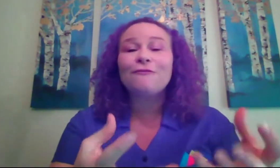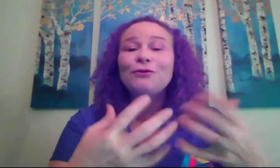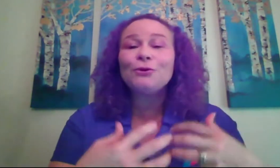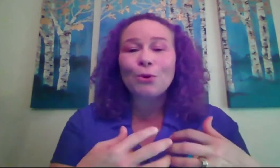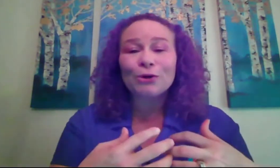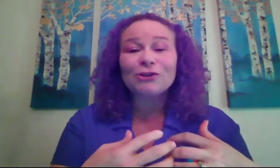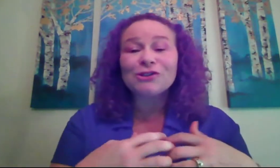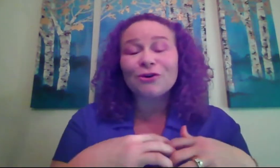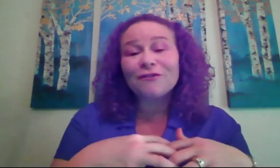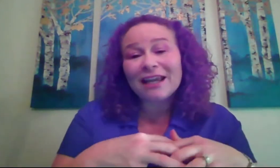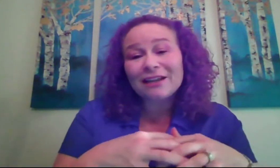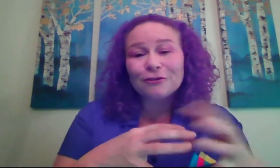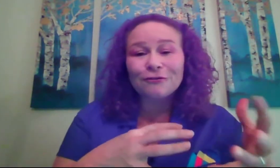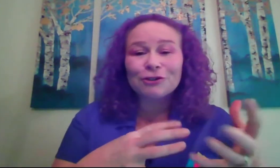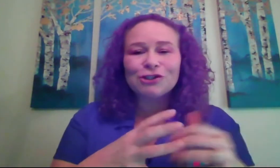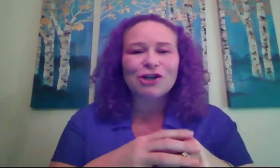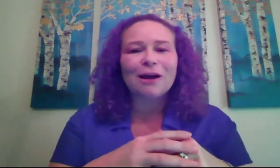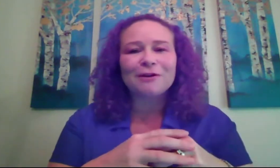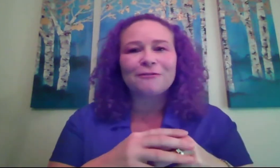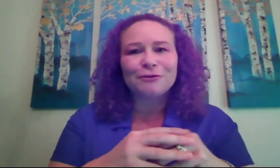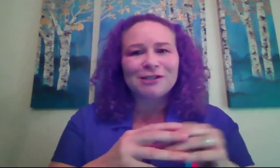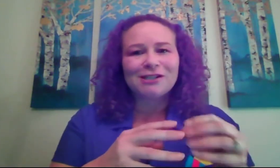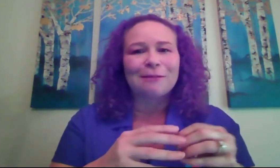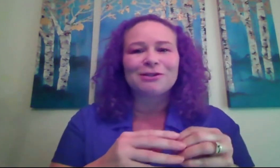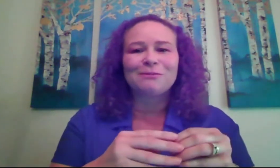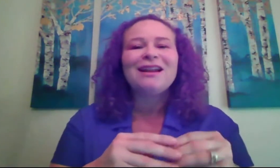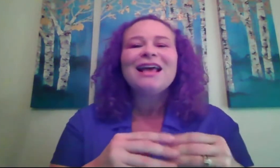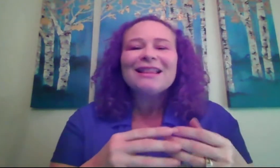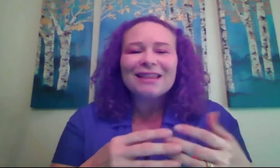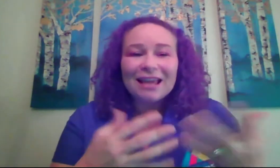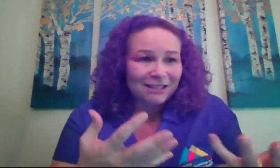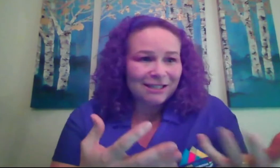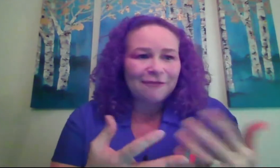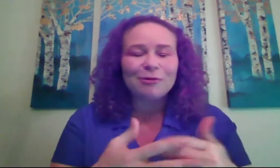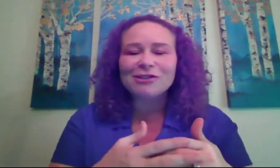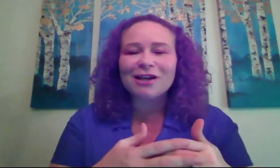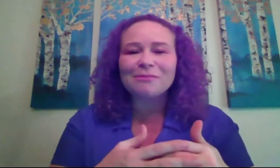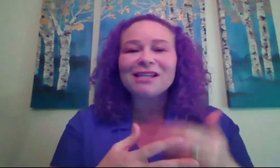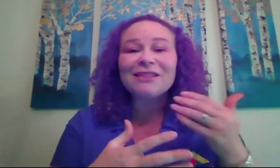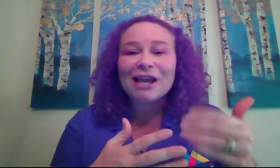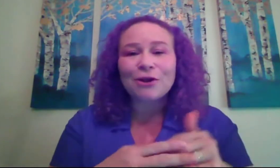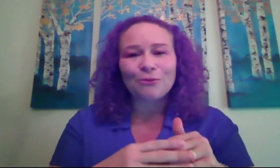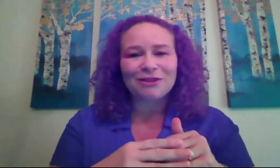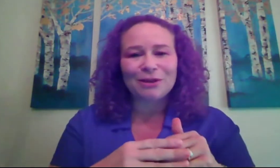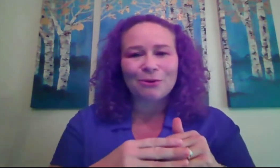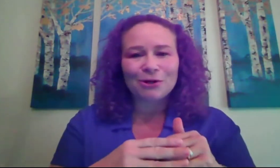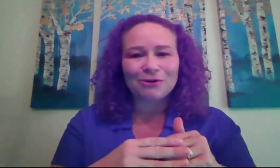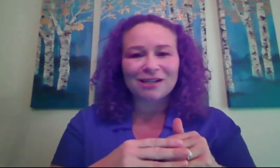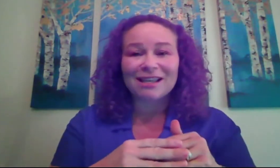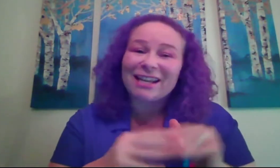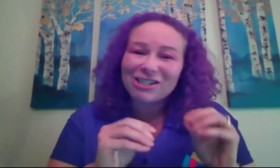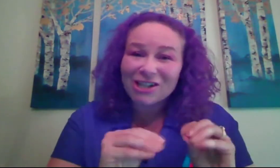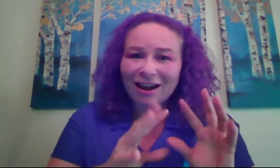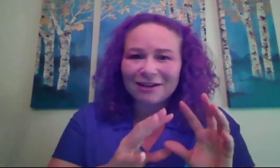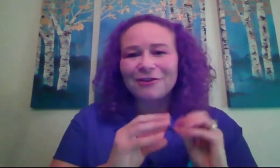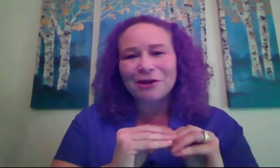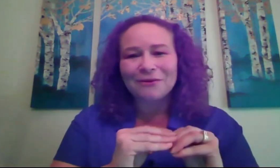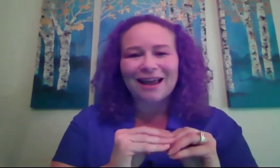food order. So if they get their first job at a food establishment, and deaf person comes in, they know what the order is, and they shine for knowing that